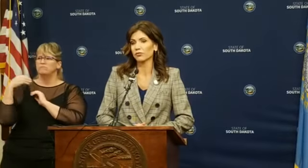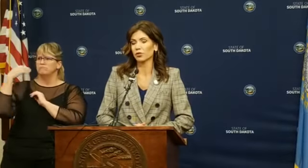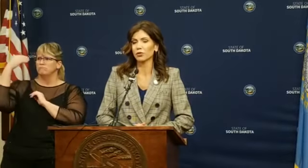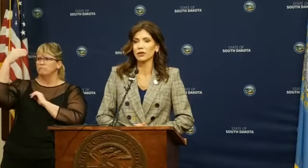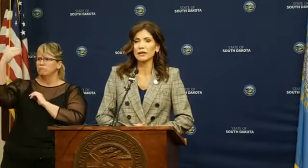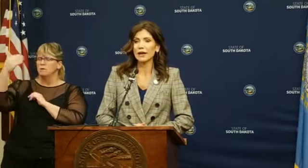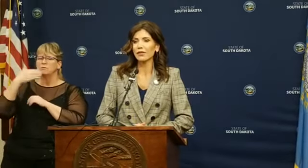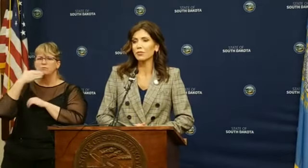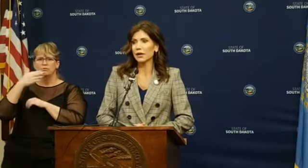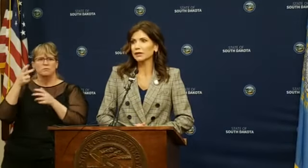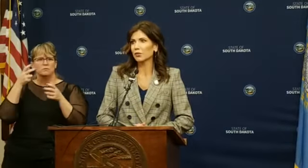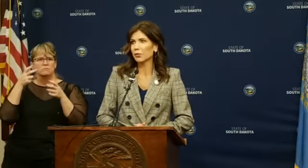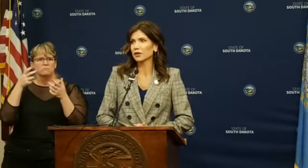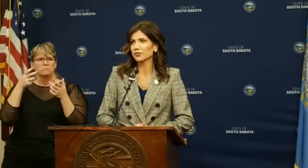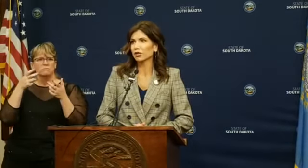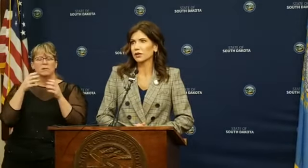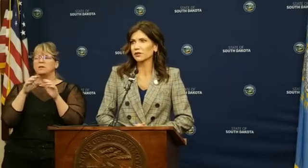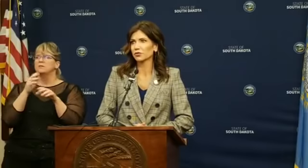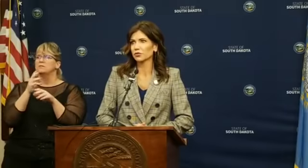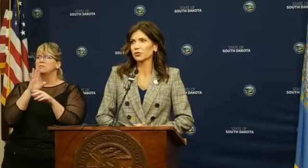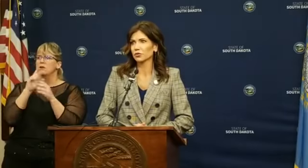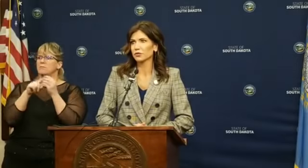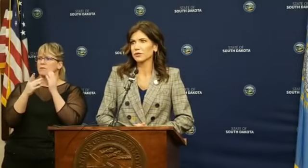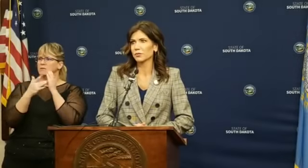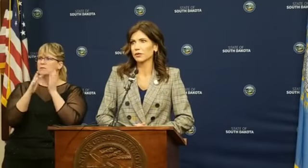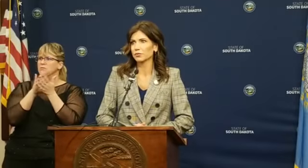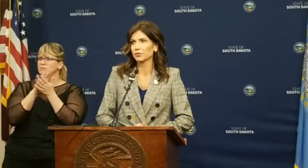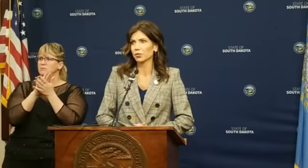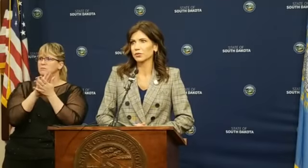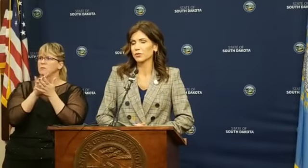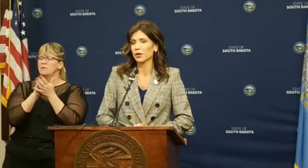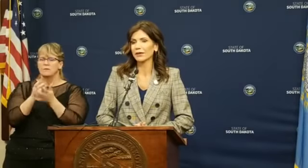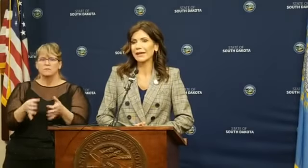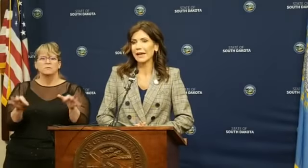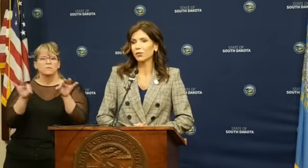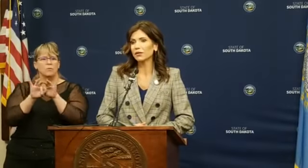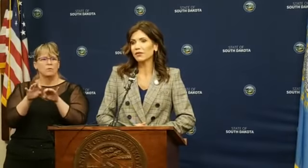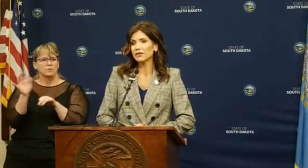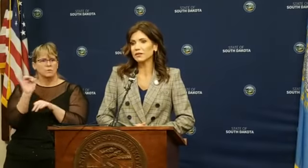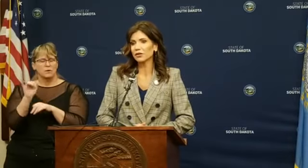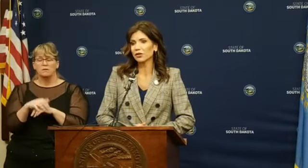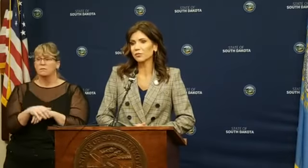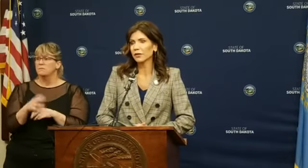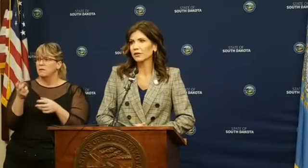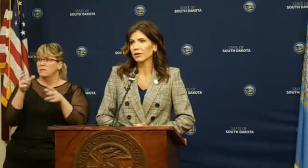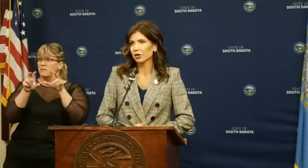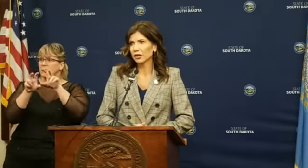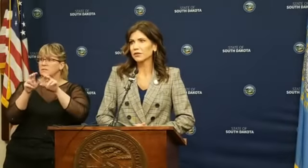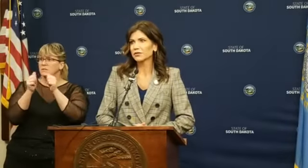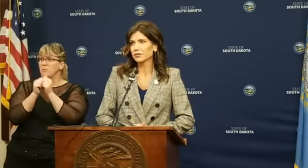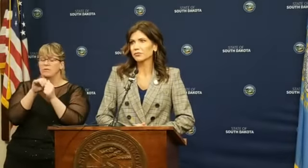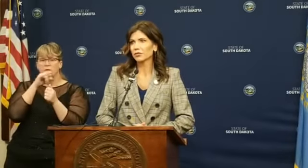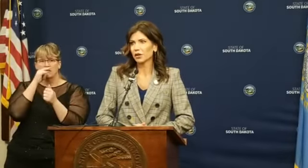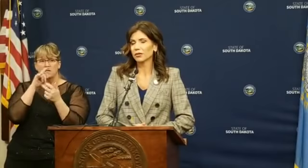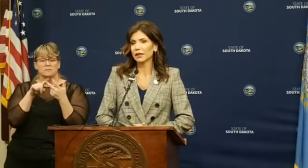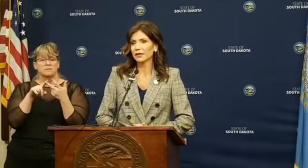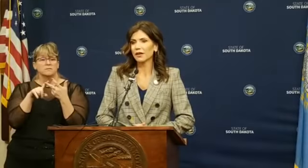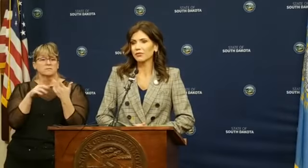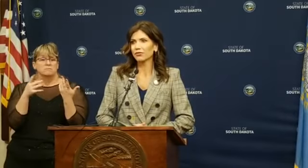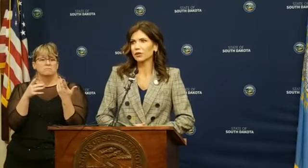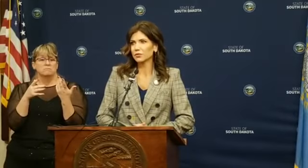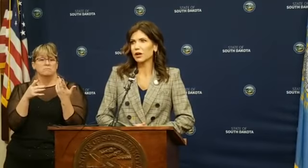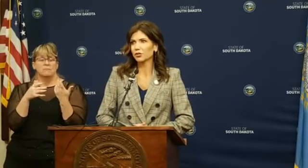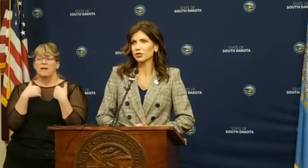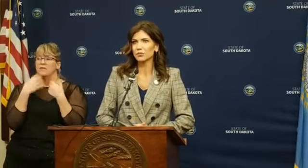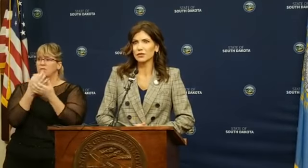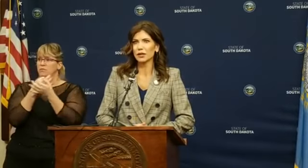what was going forward. And then paying down bonds for our technical schools was something that was important as well. And we invested in our kids. Getting